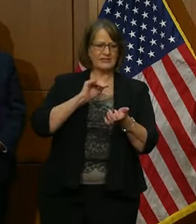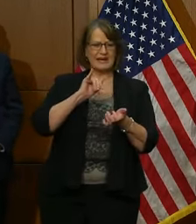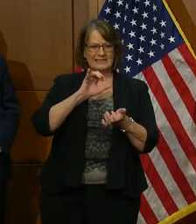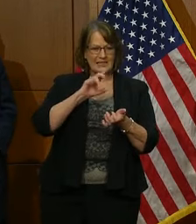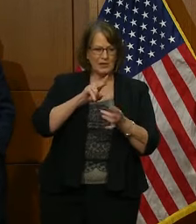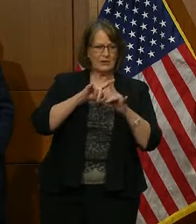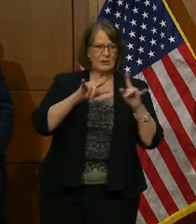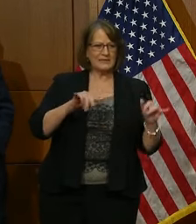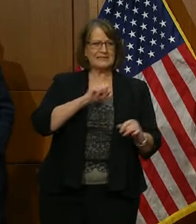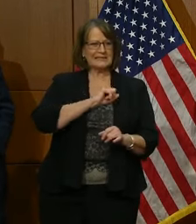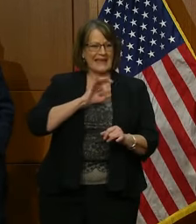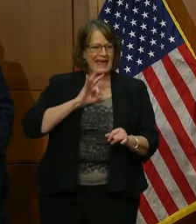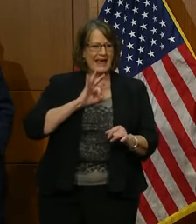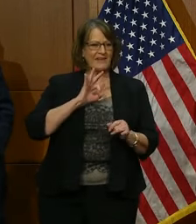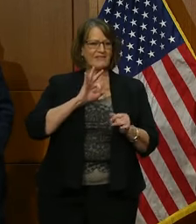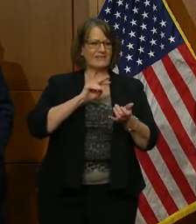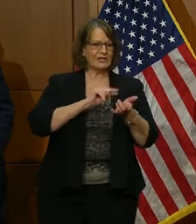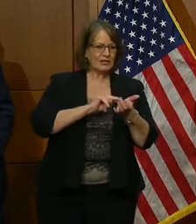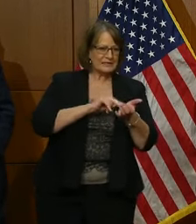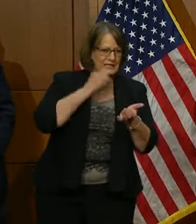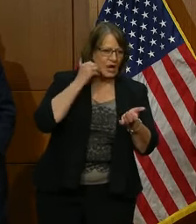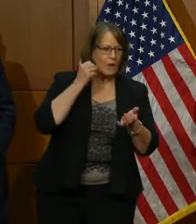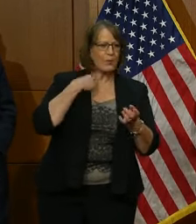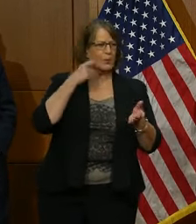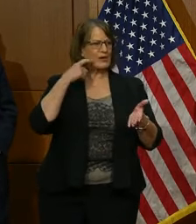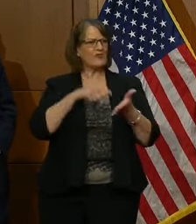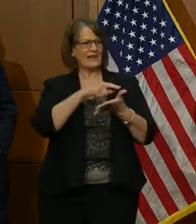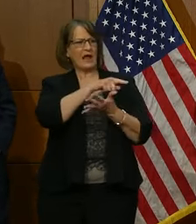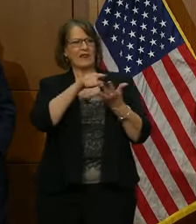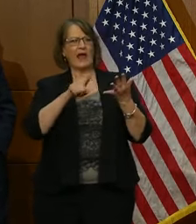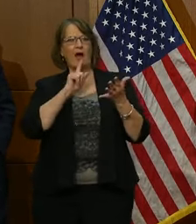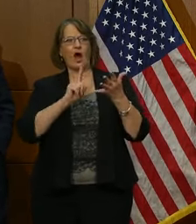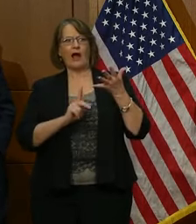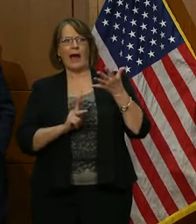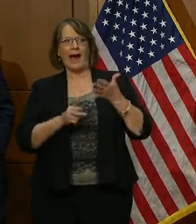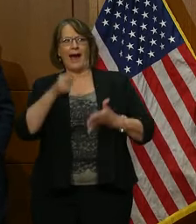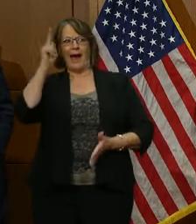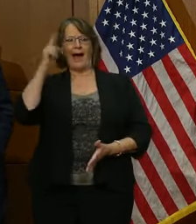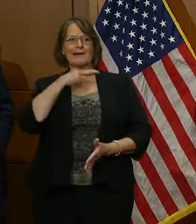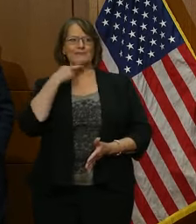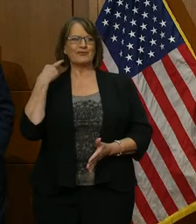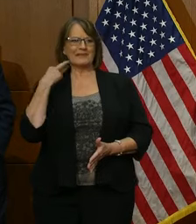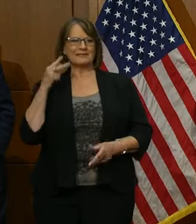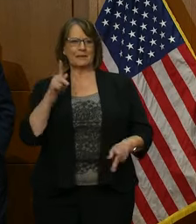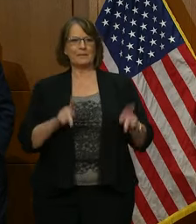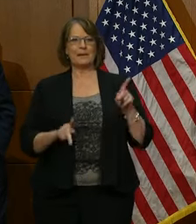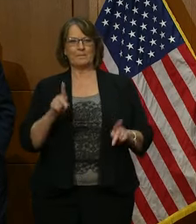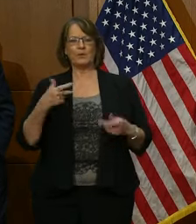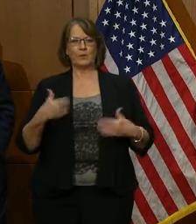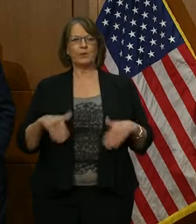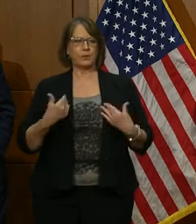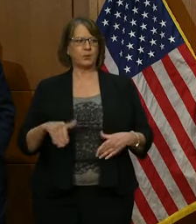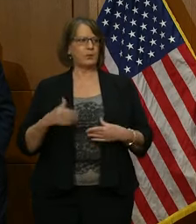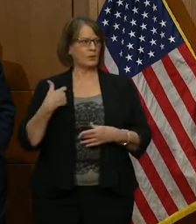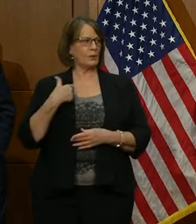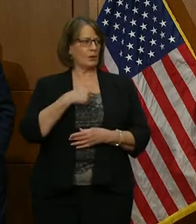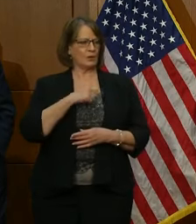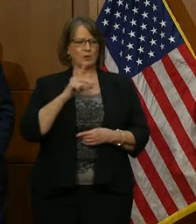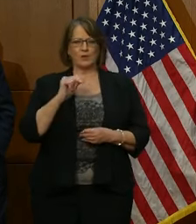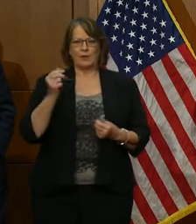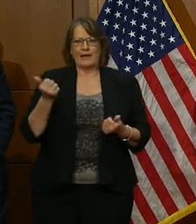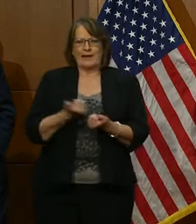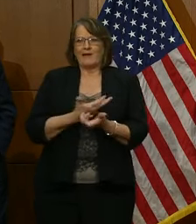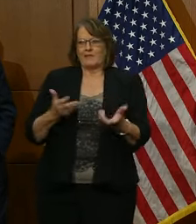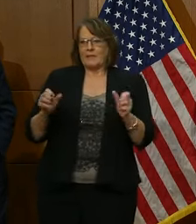staff and residents, you know, we recognize that those are the highest-risk individuals, and we are doing